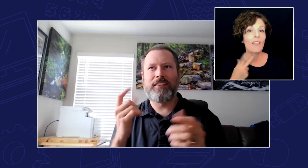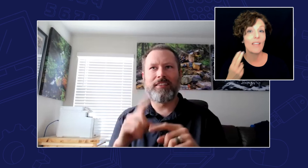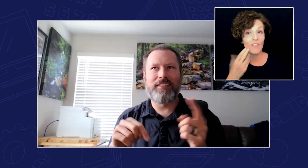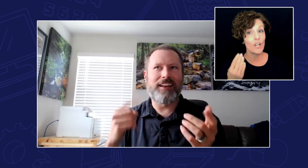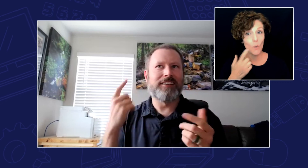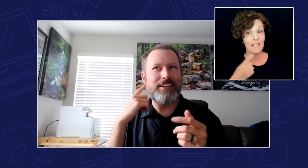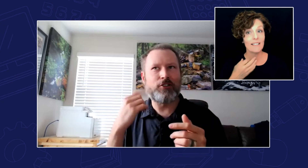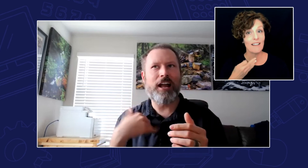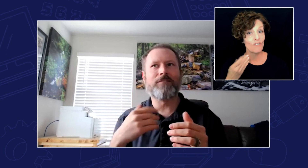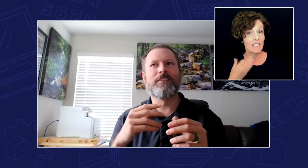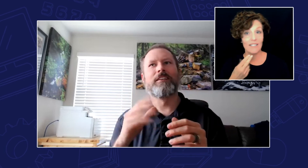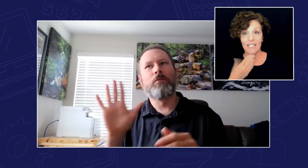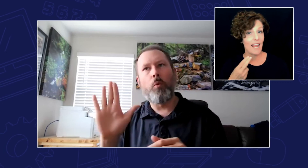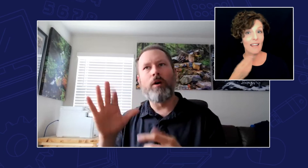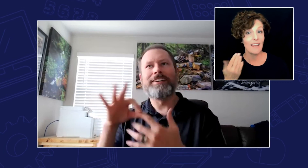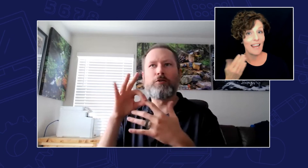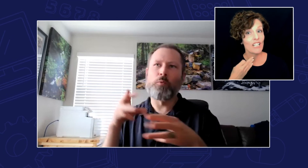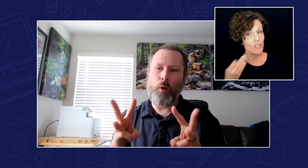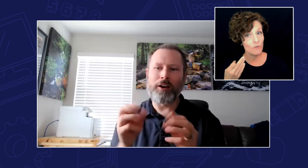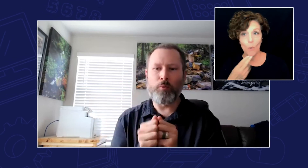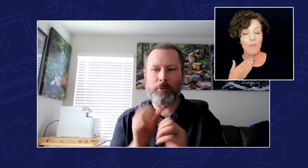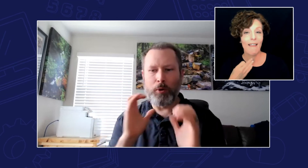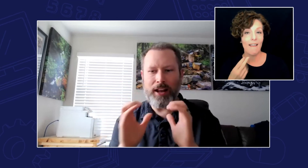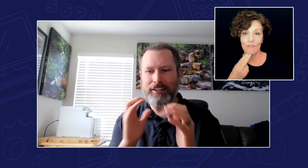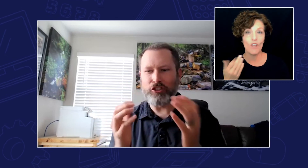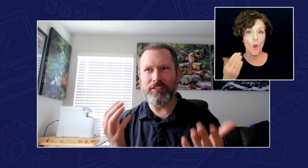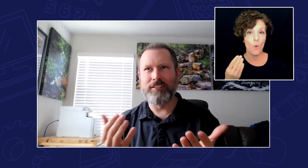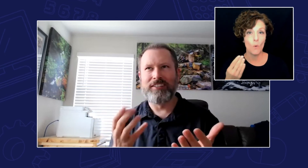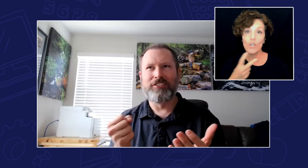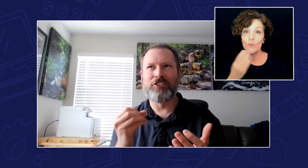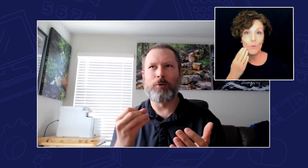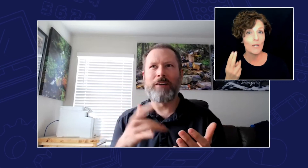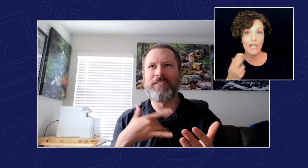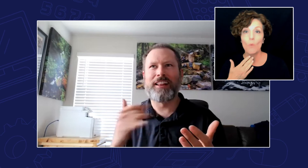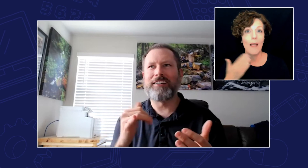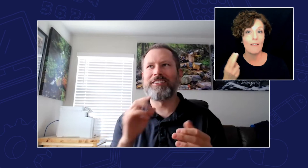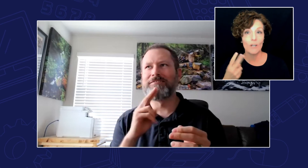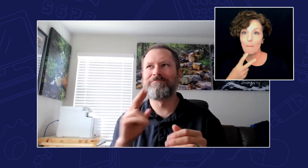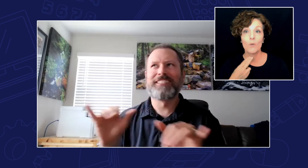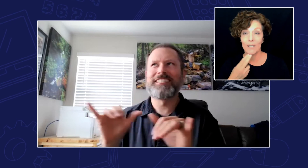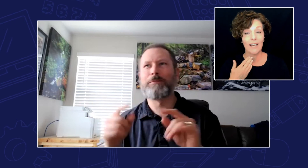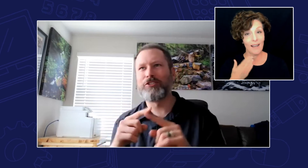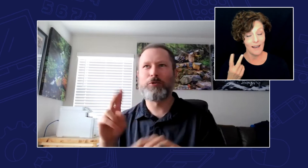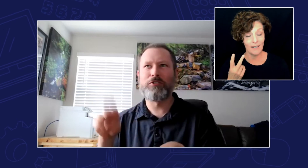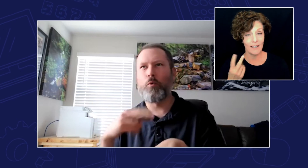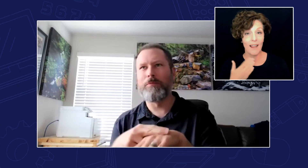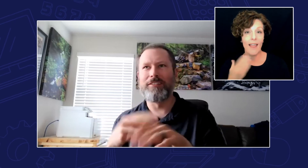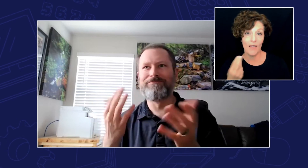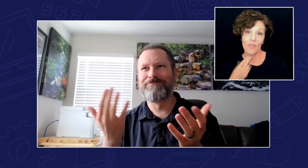is they can't hear so they have their own unique way of communicating and that's very similar